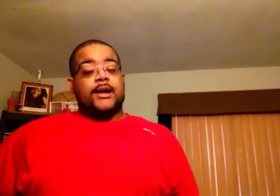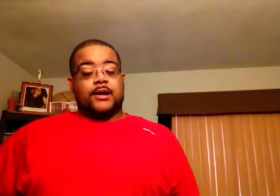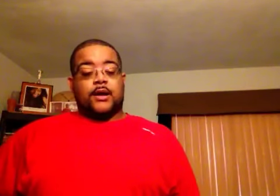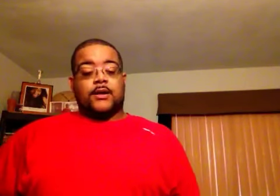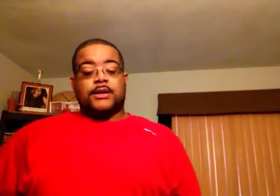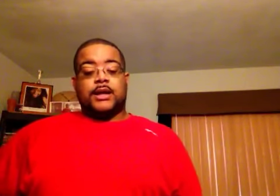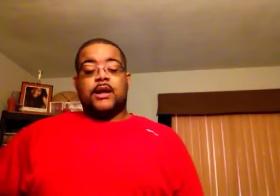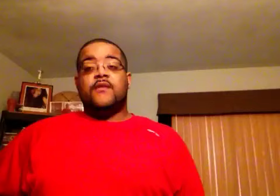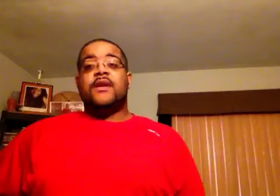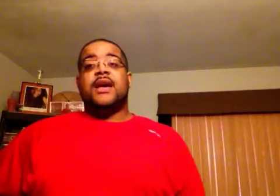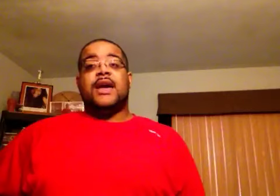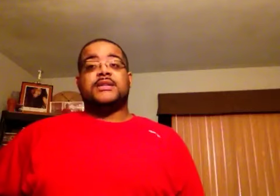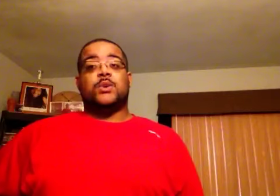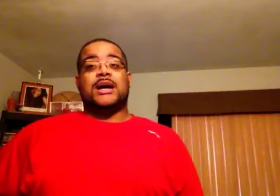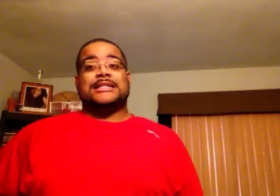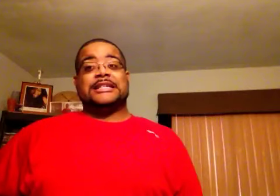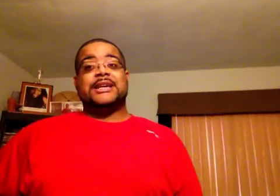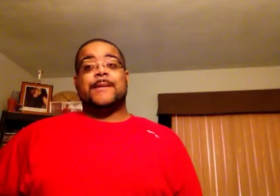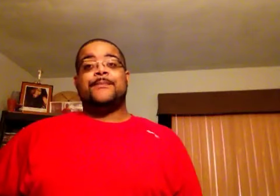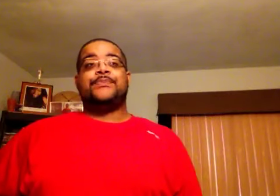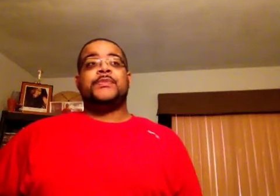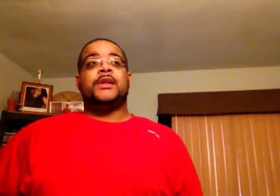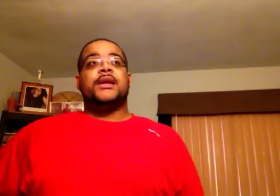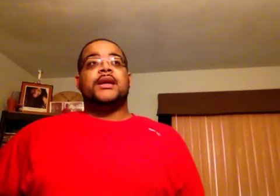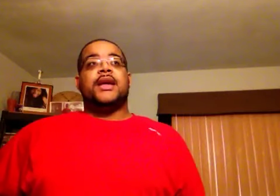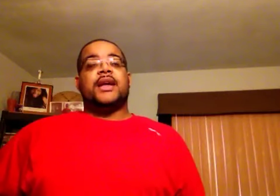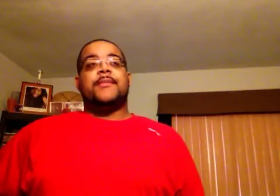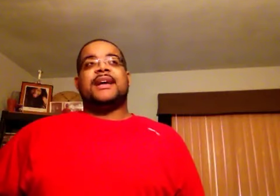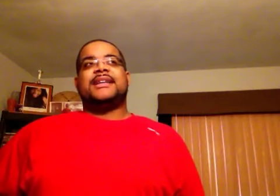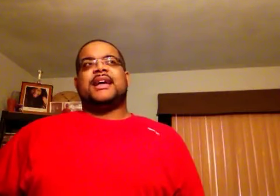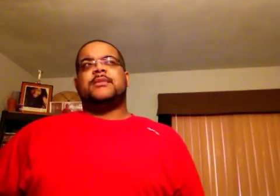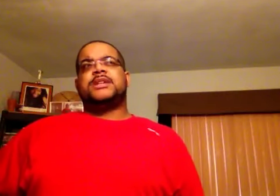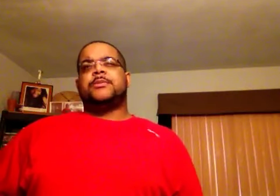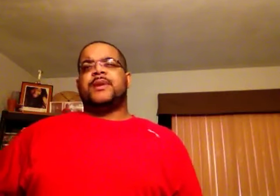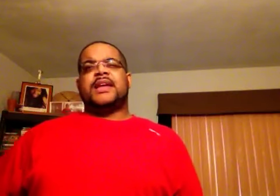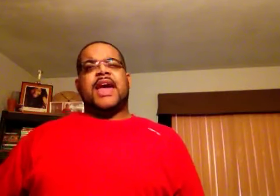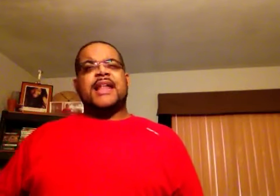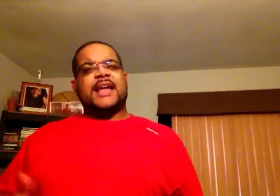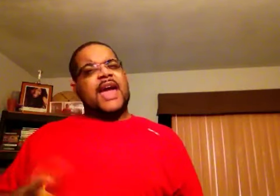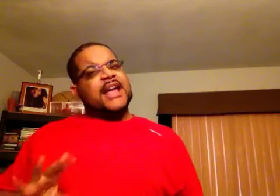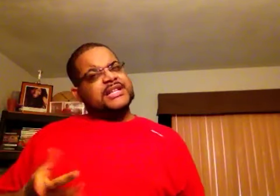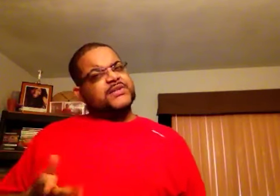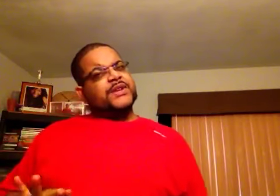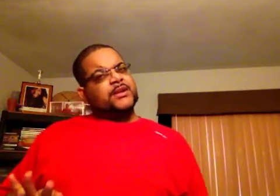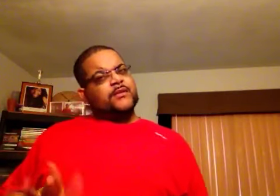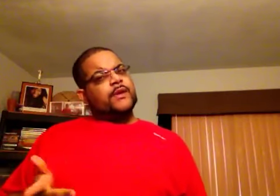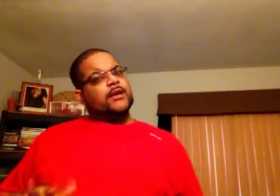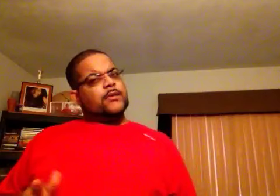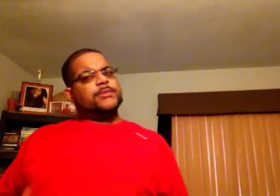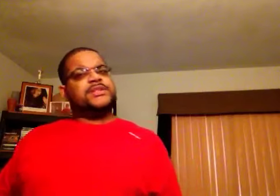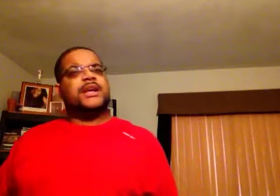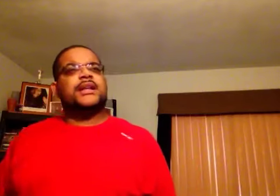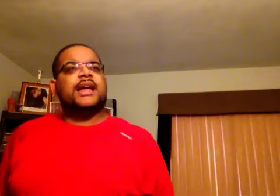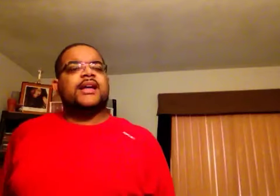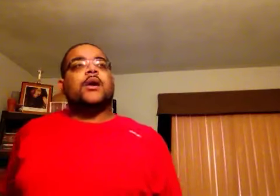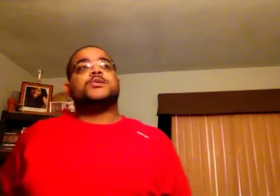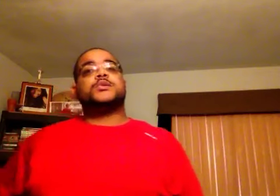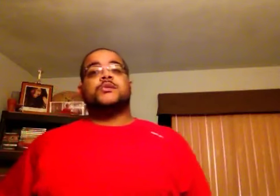called Love XYZ, it gave me that uptempo, but it had like an 80s feel, y'all know what I'm saying? Like old school